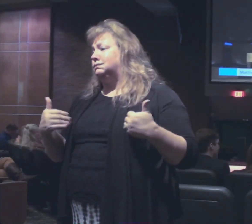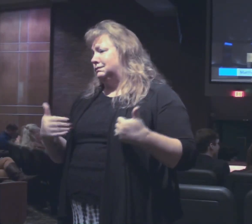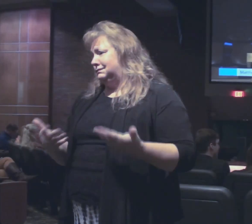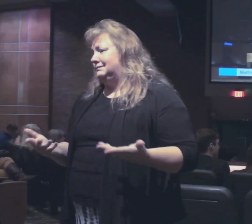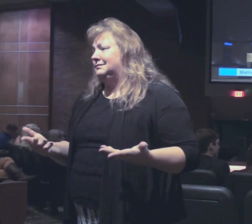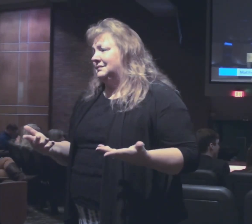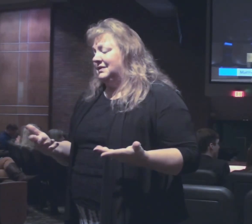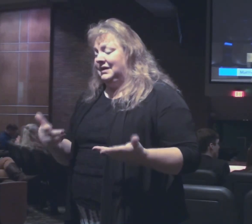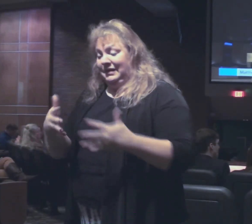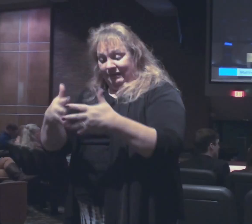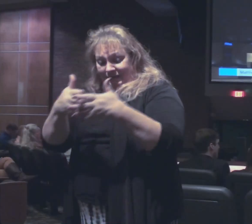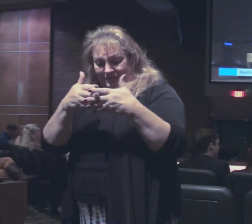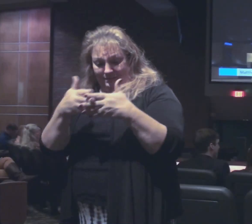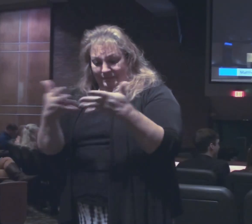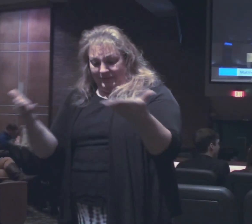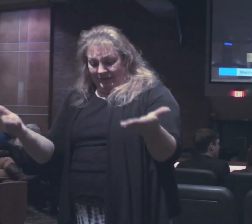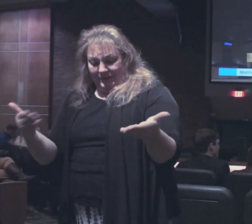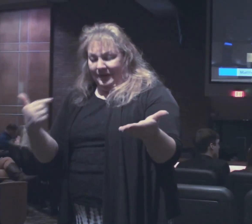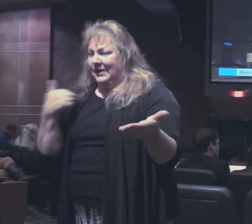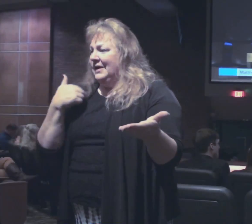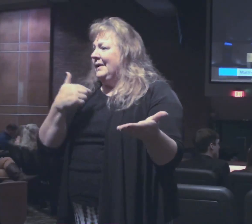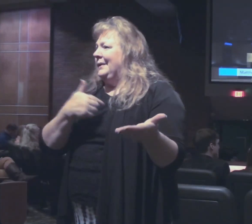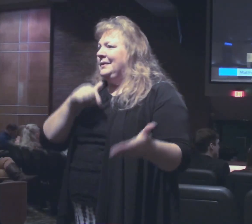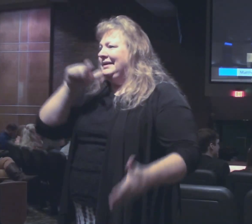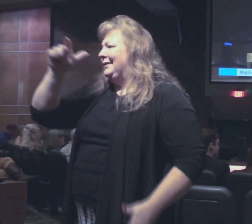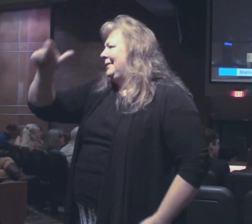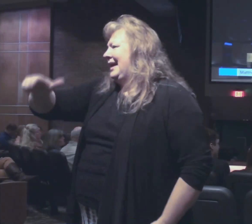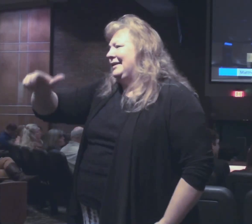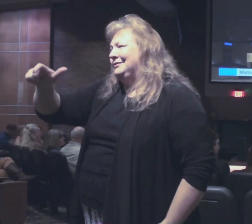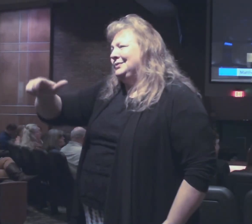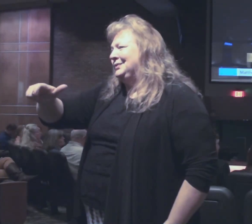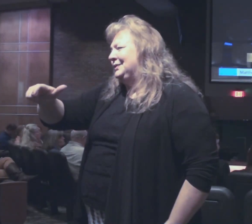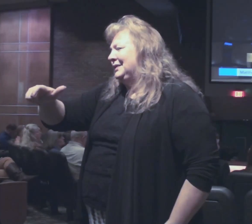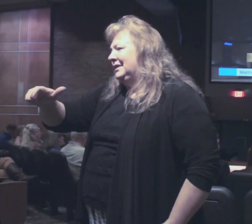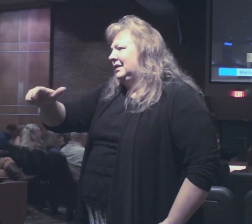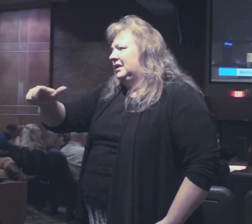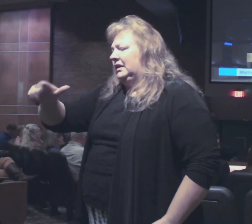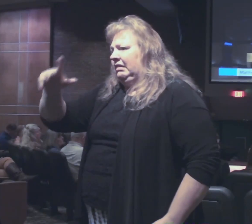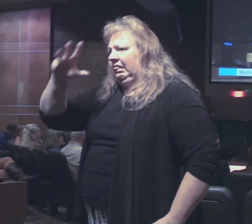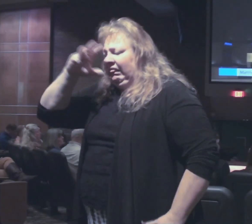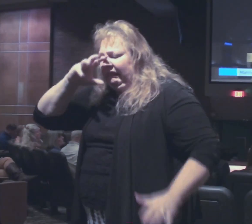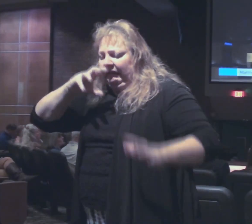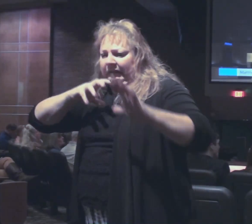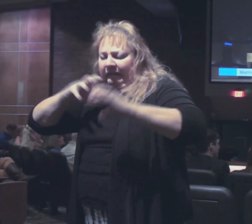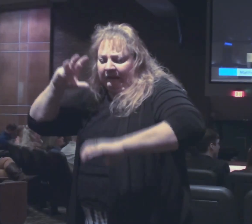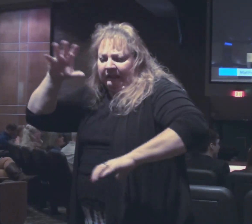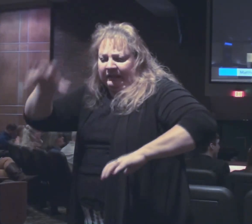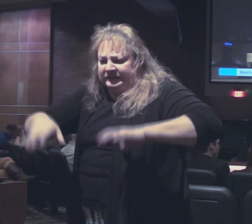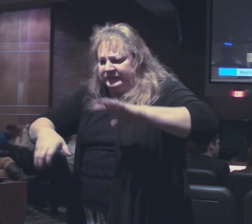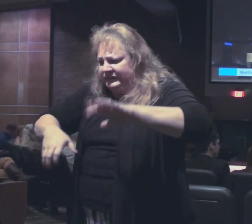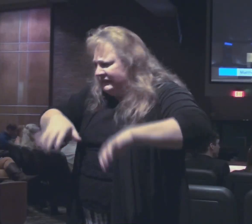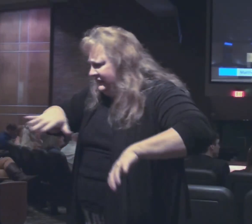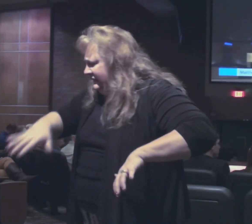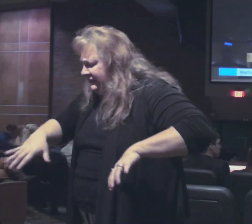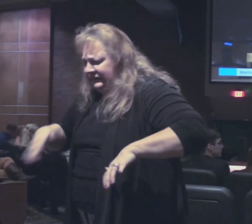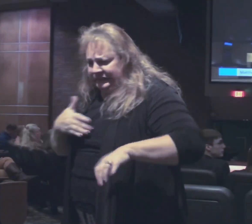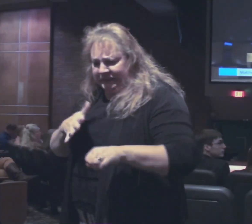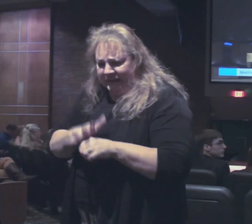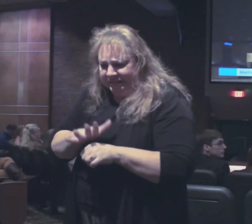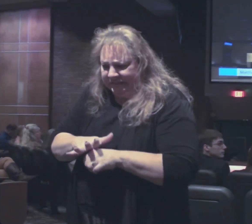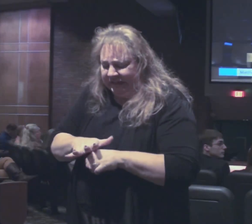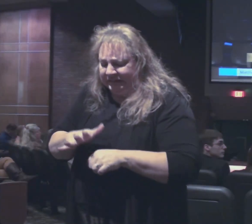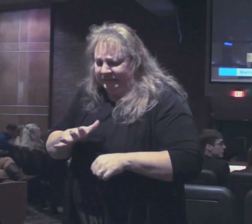A country in which we don't have to scrounge every day to try enough